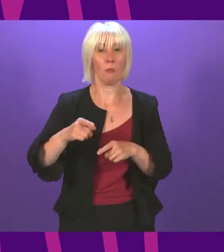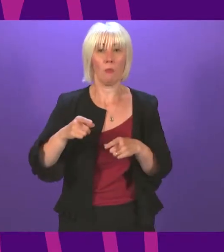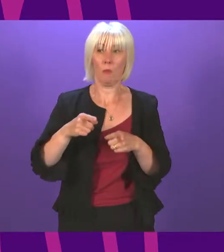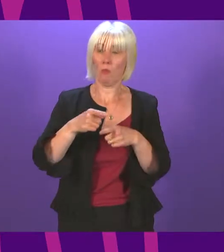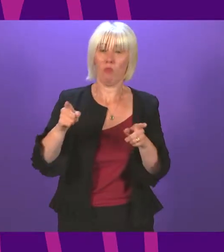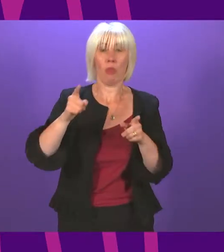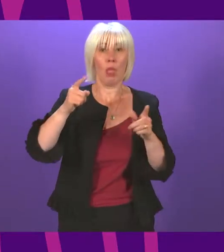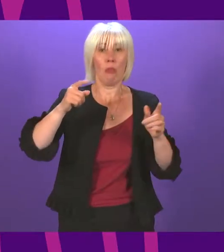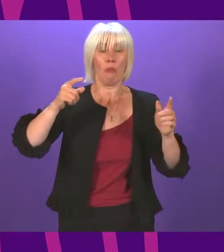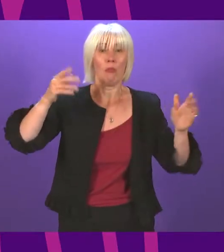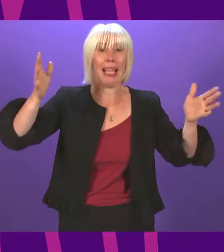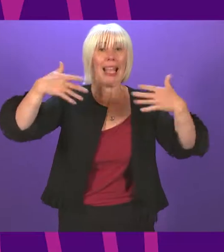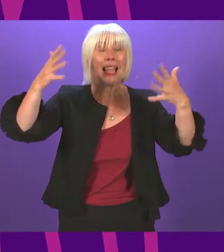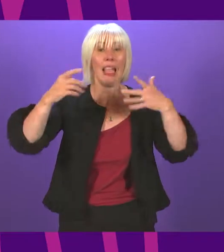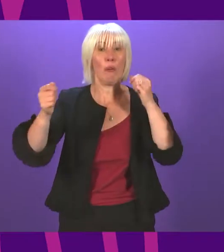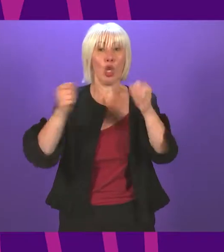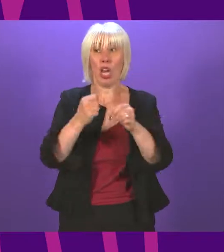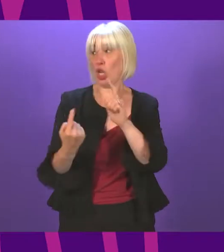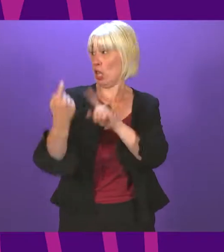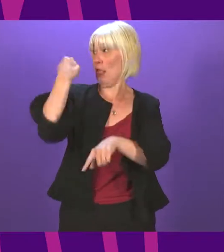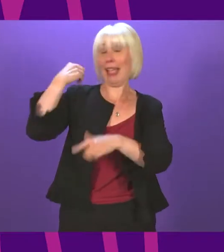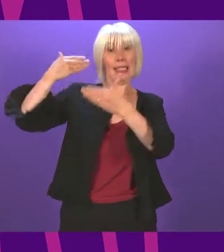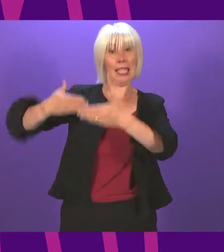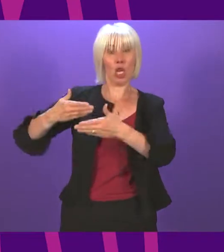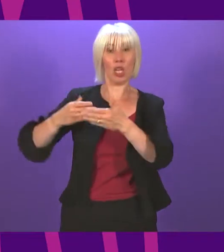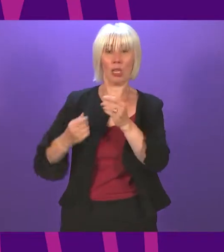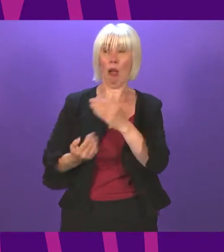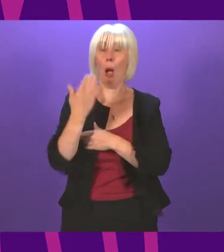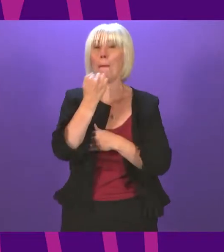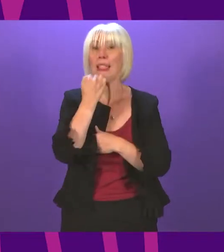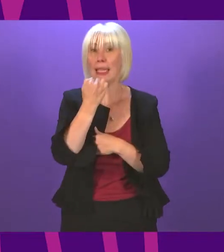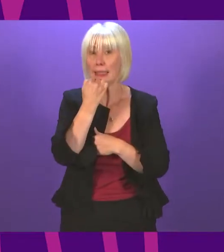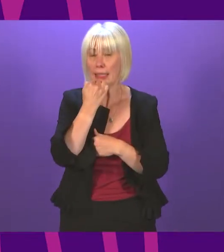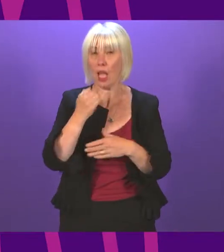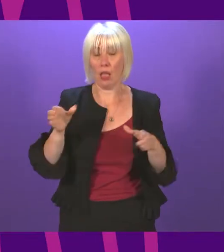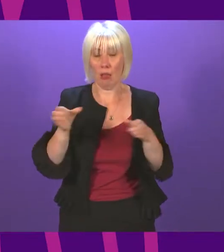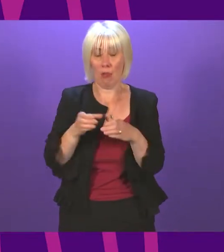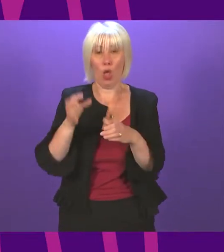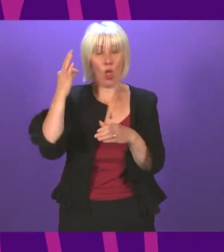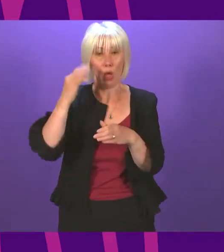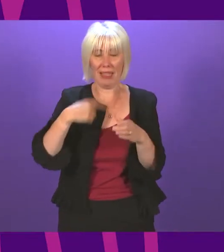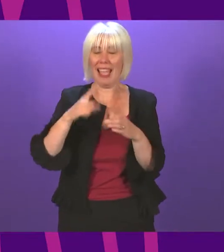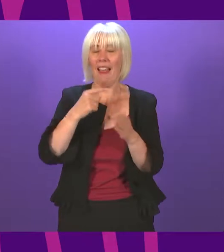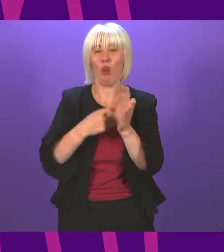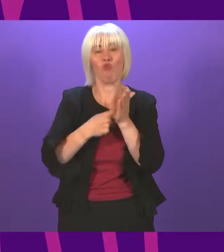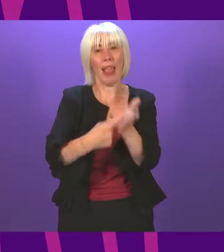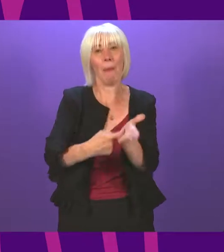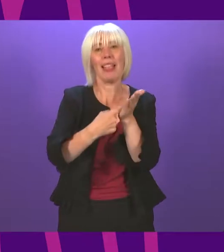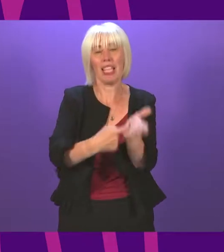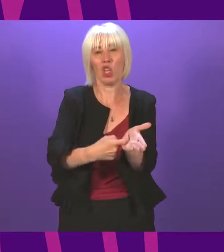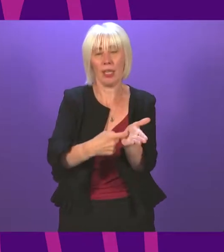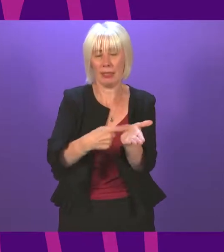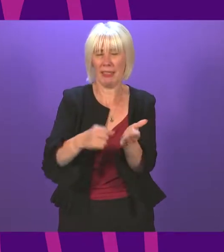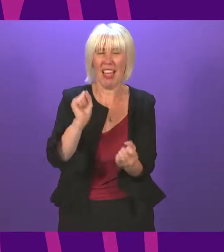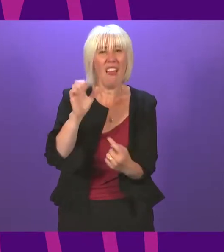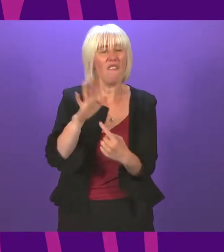the Climate Change Plan update last session, the Environment, Climate Change and Land Reform Committee set out a series of recommendations and it vital that